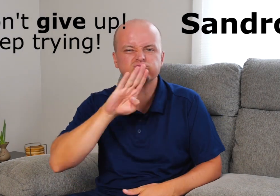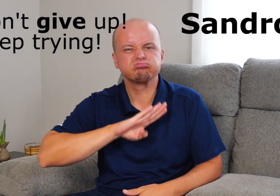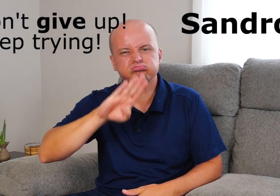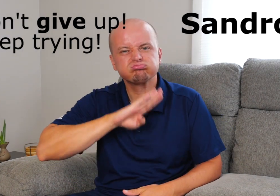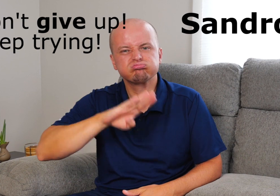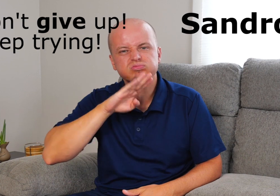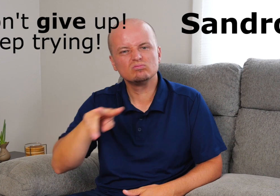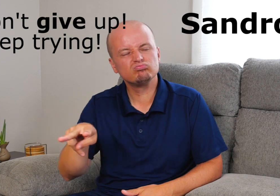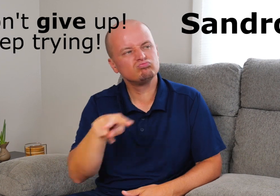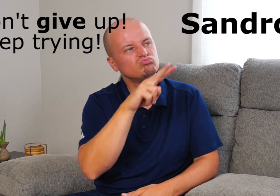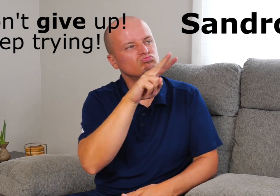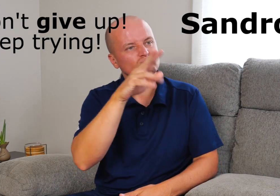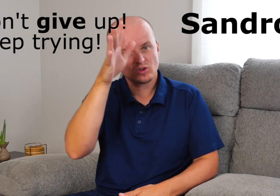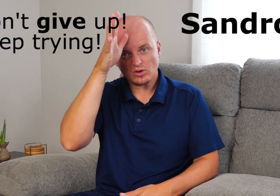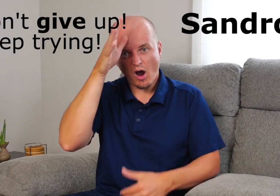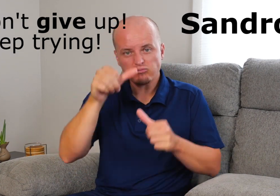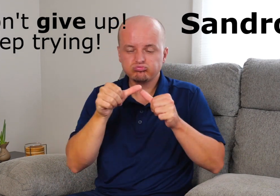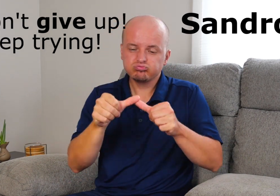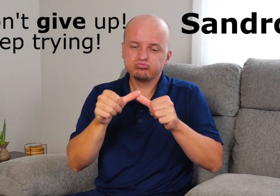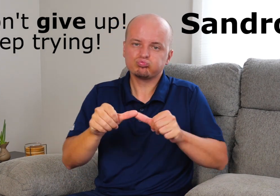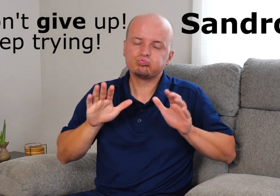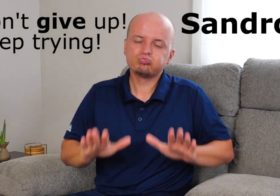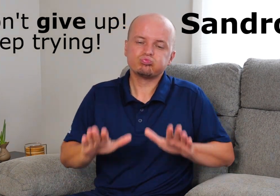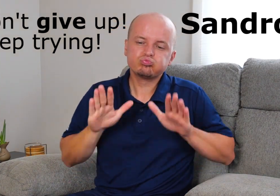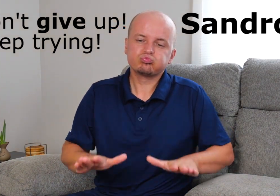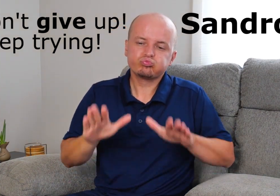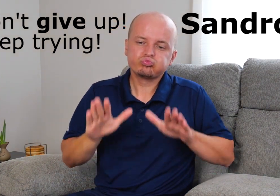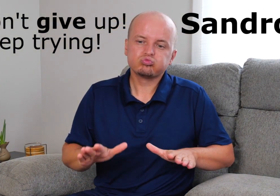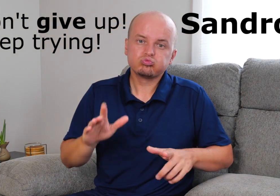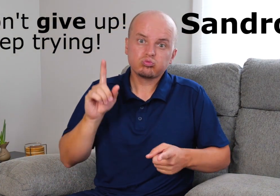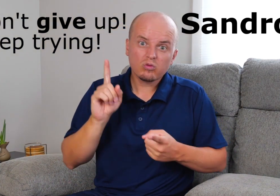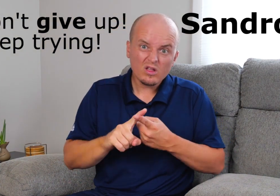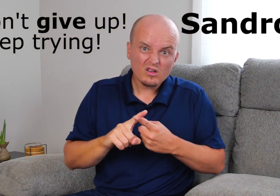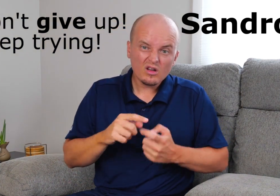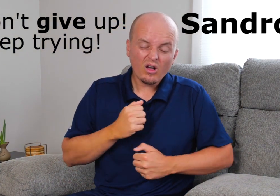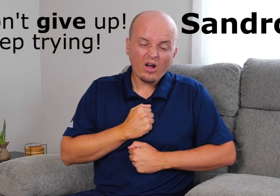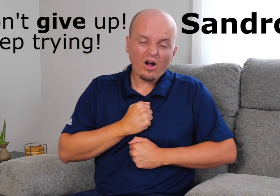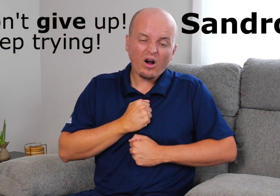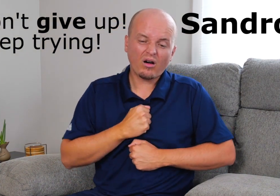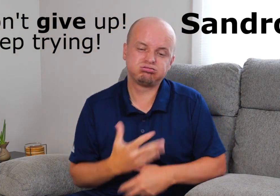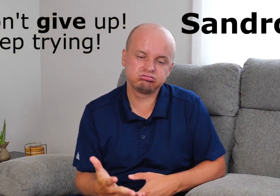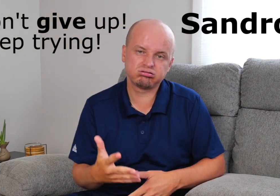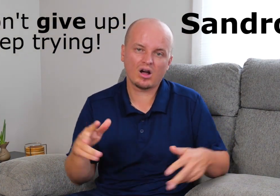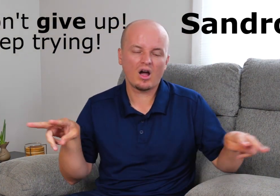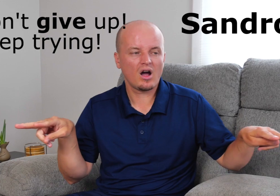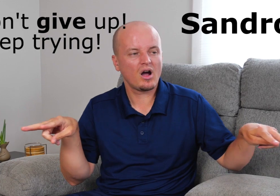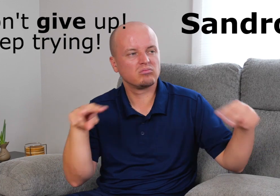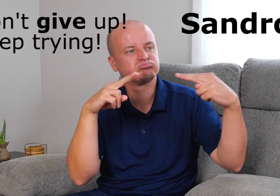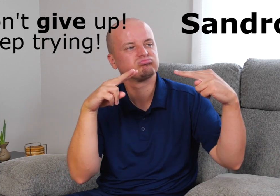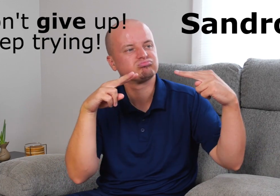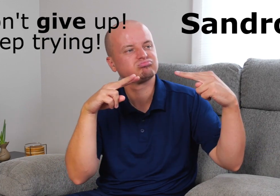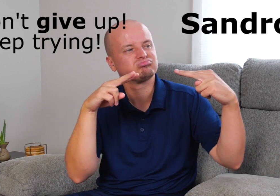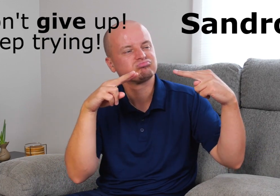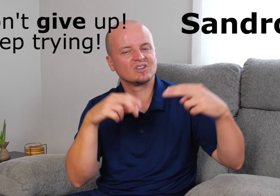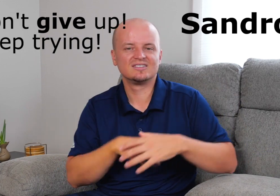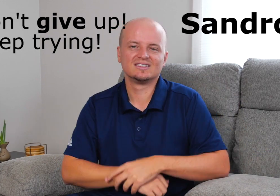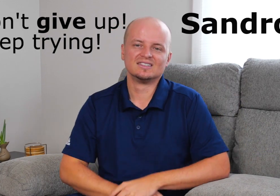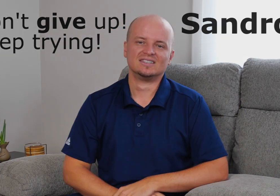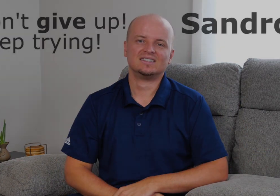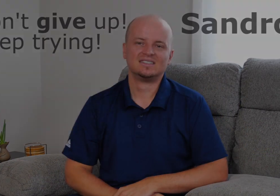frustrated. He sees that his dad continues doing push-ups until he finally gives up